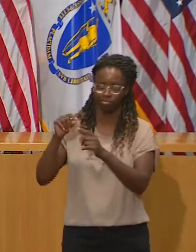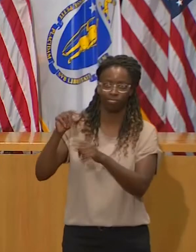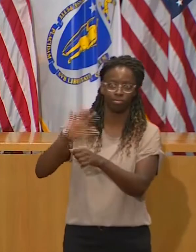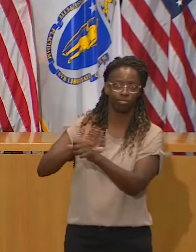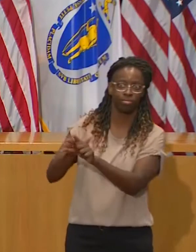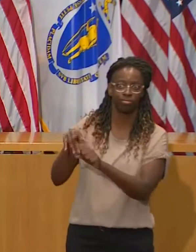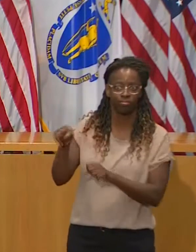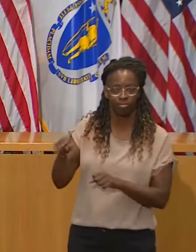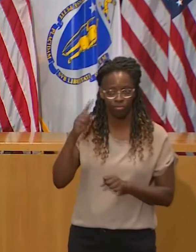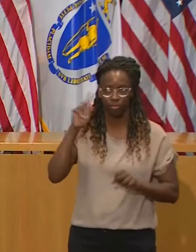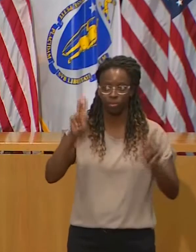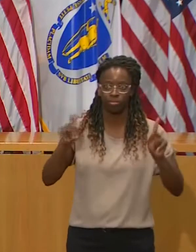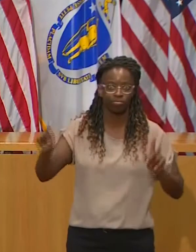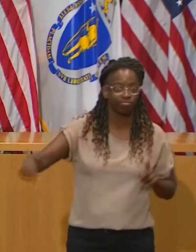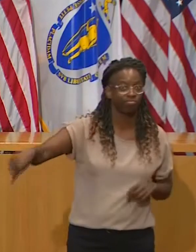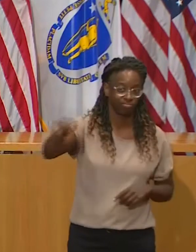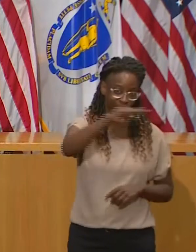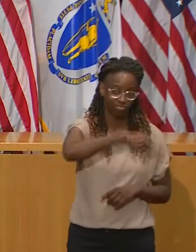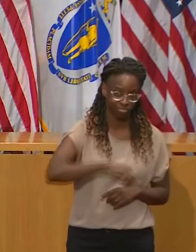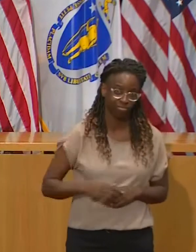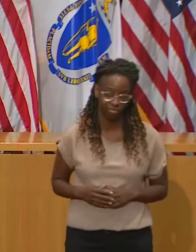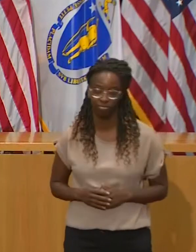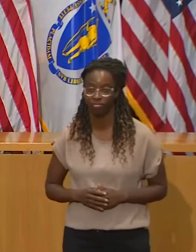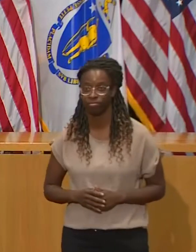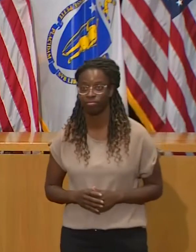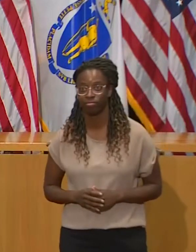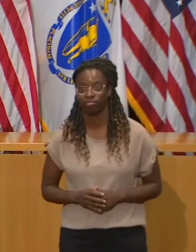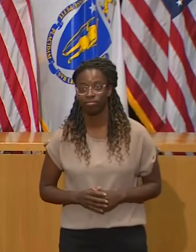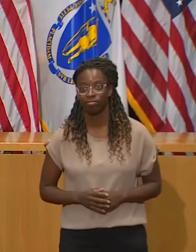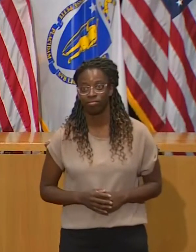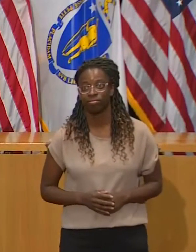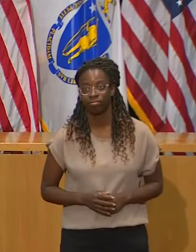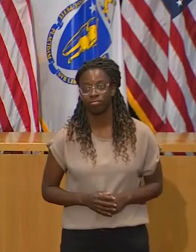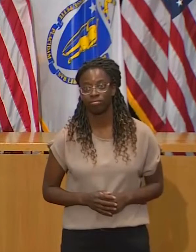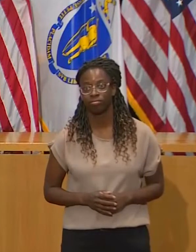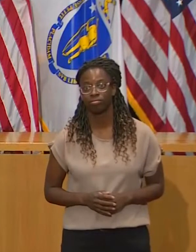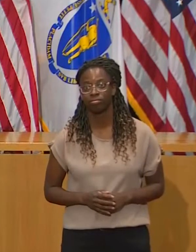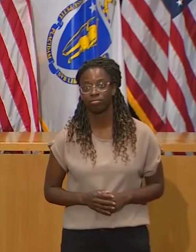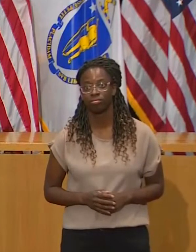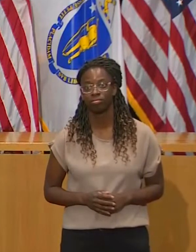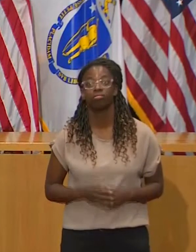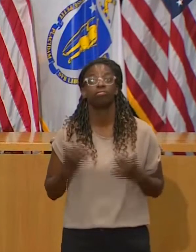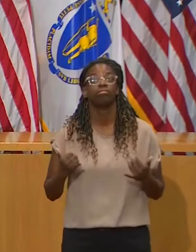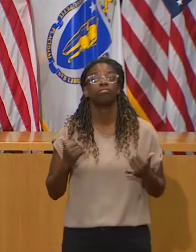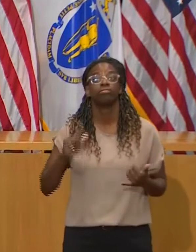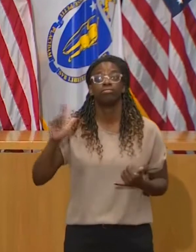the importance of this virus in those decisions. I want to turn it over to Secretary Sutters to talk a little more about